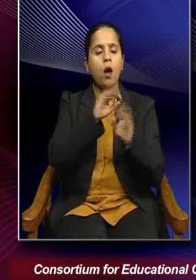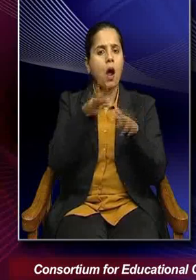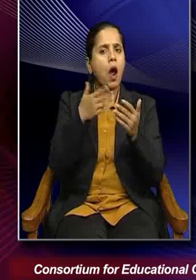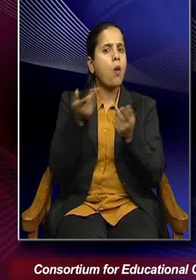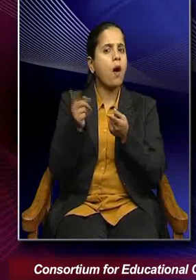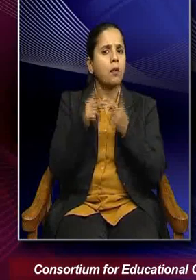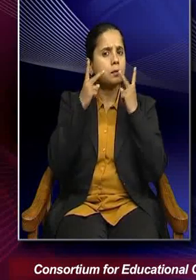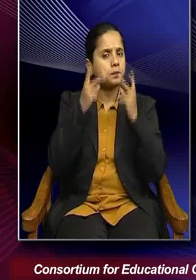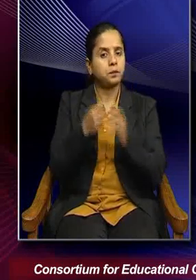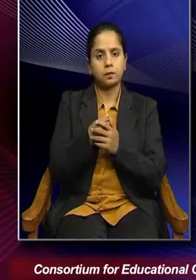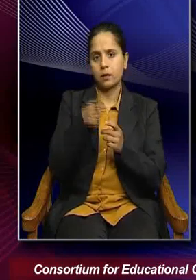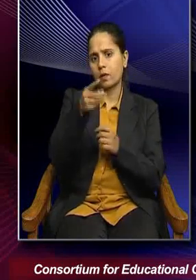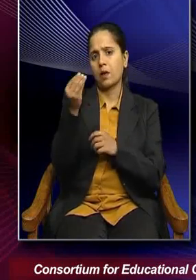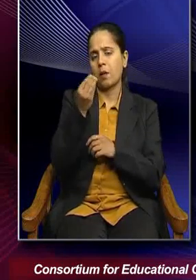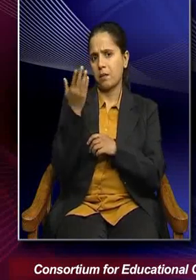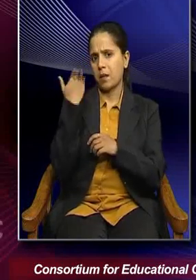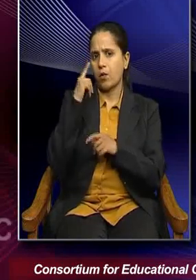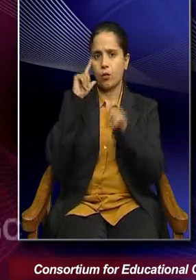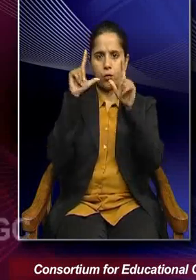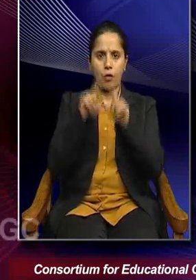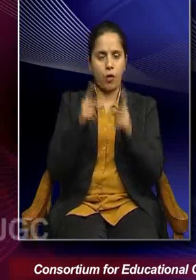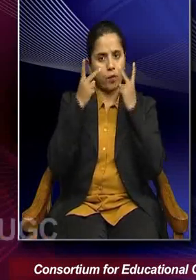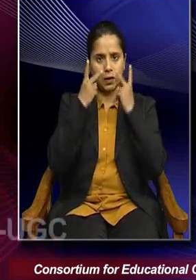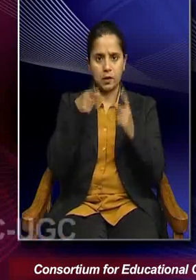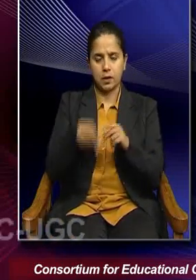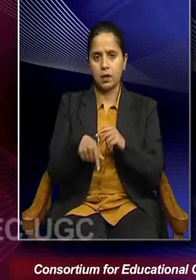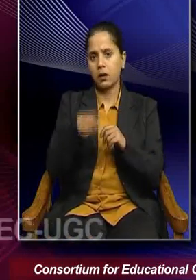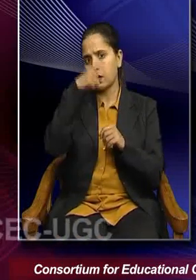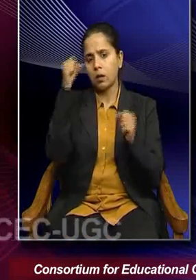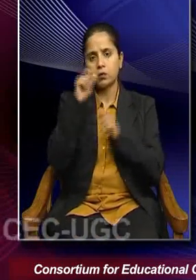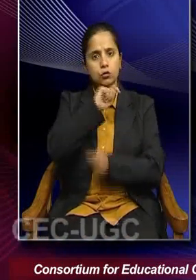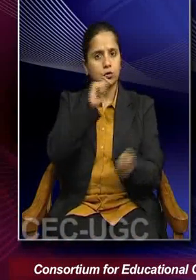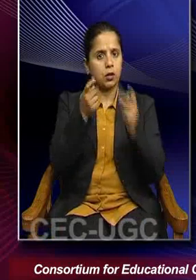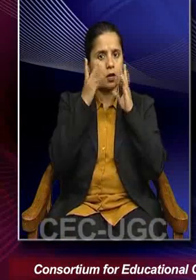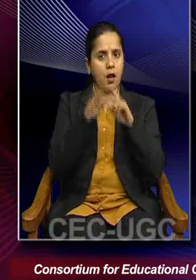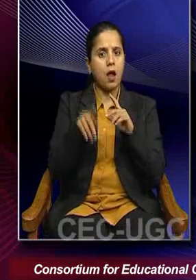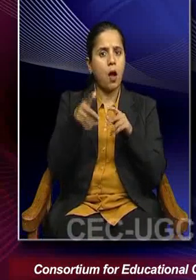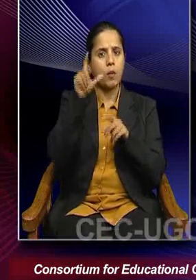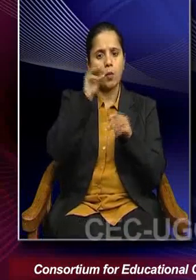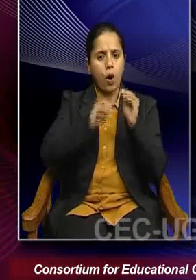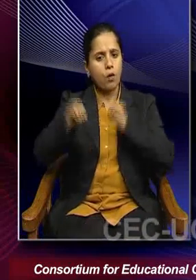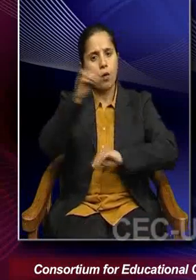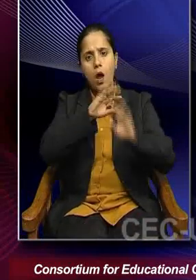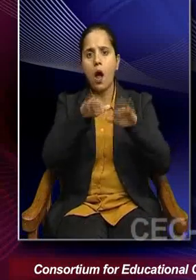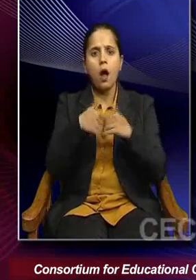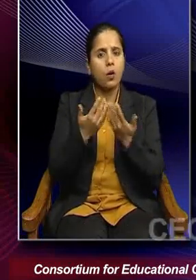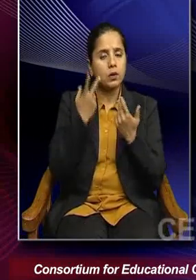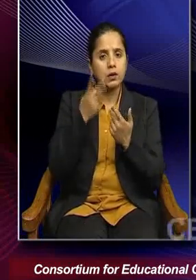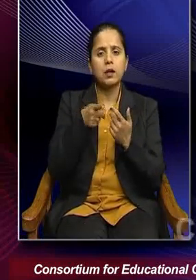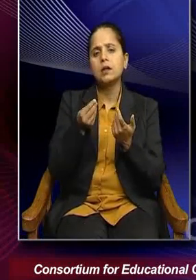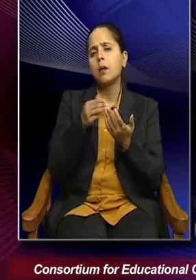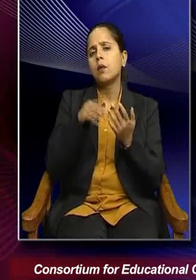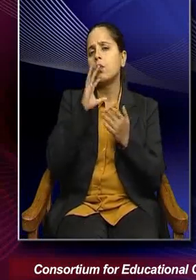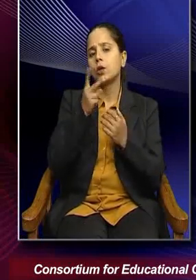If you look at some of the recent evidence of you know, how climate change is accelerating the internal migration, you know, there are basically